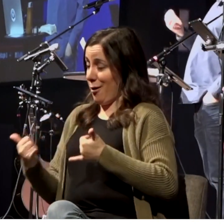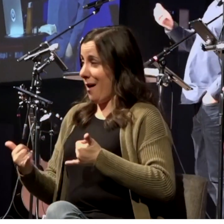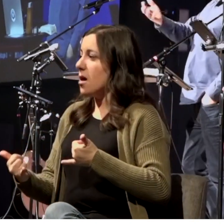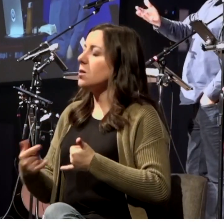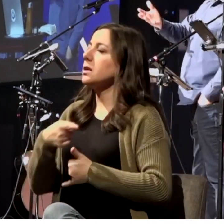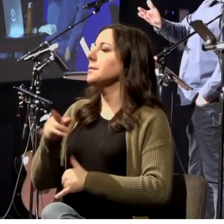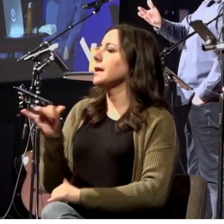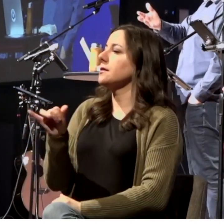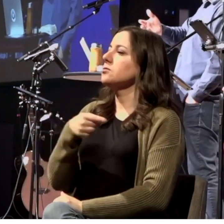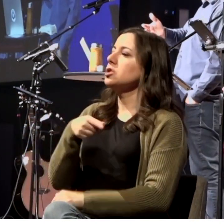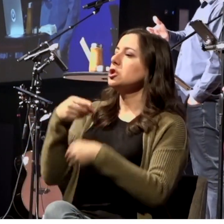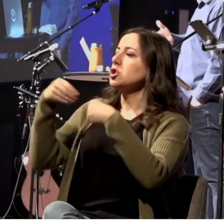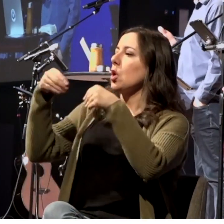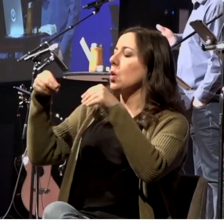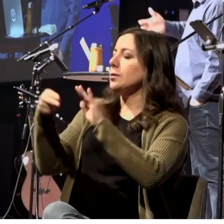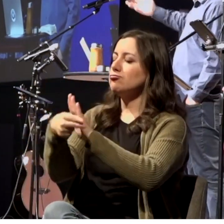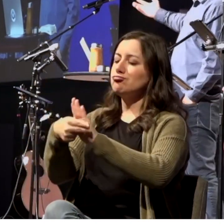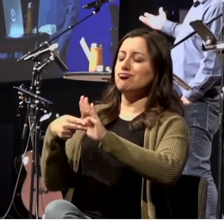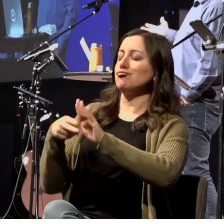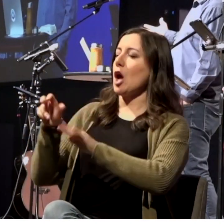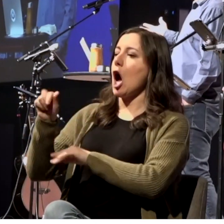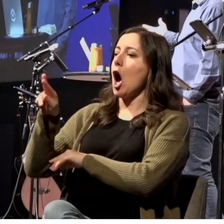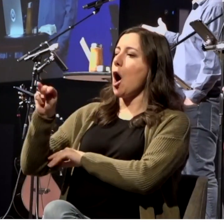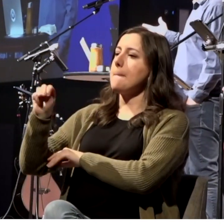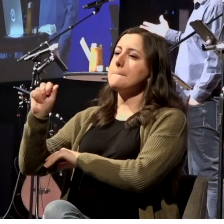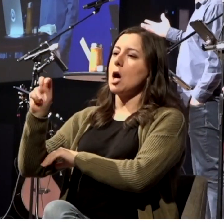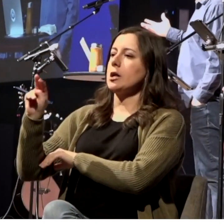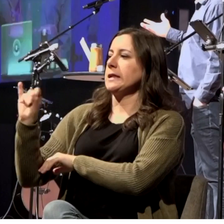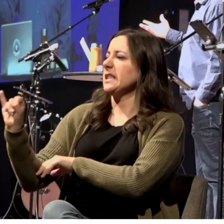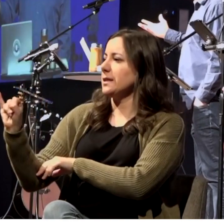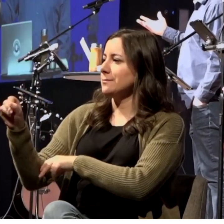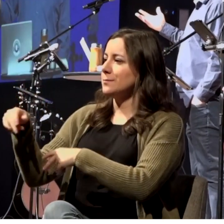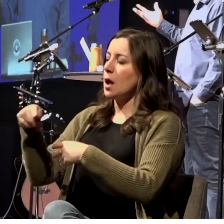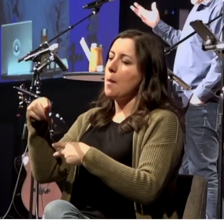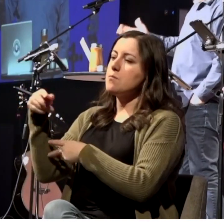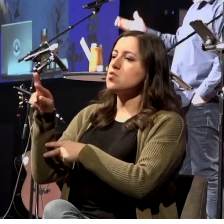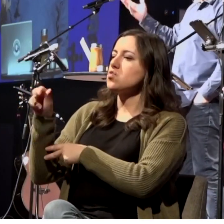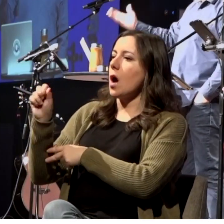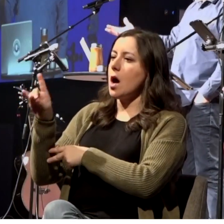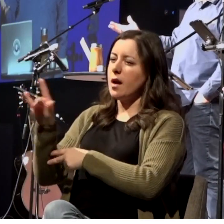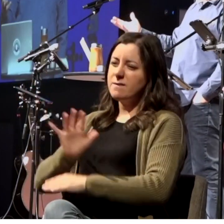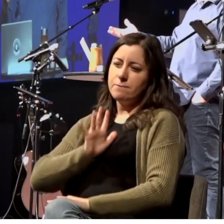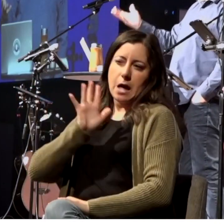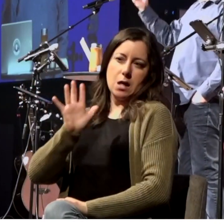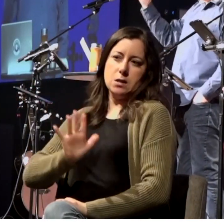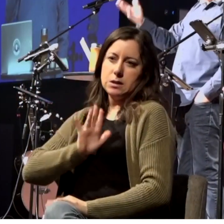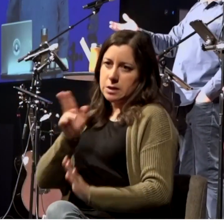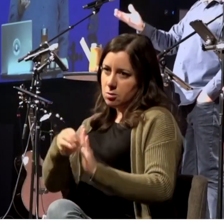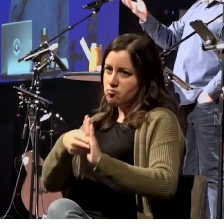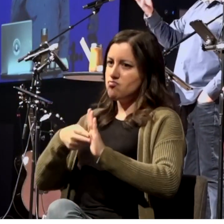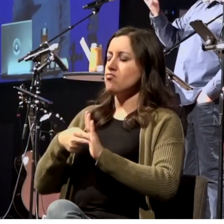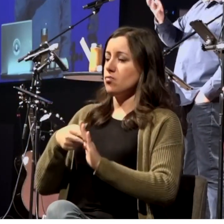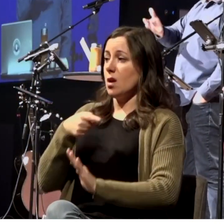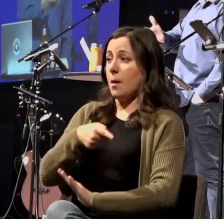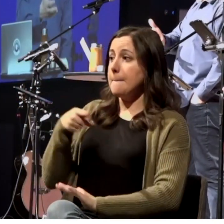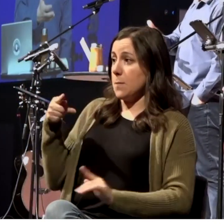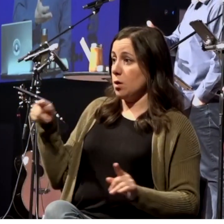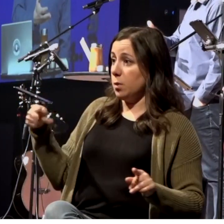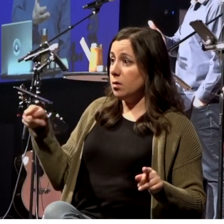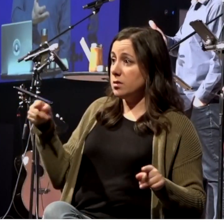Armani or she was a seller of Prada, right? She was dealing in high-end, valuable stuff, right?